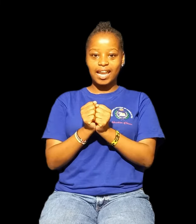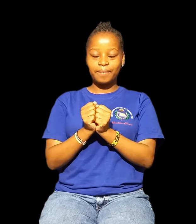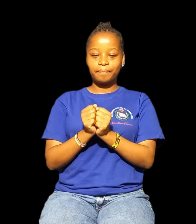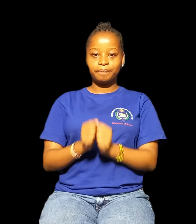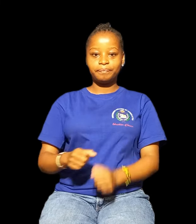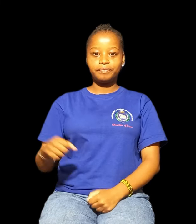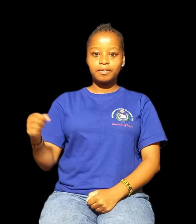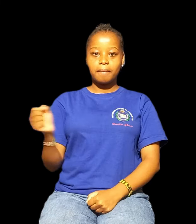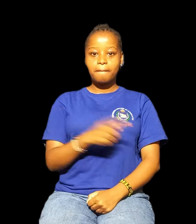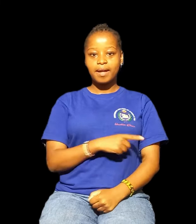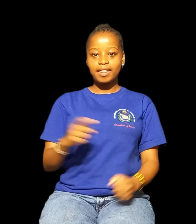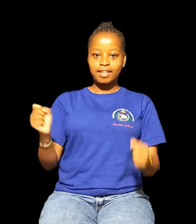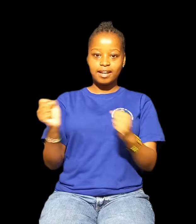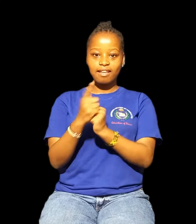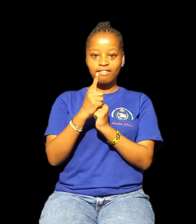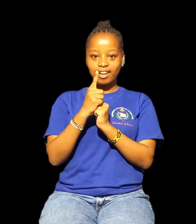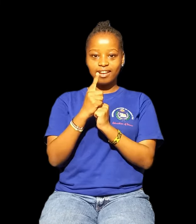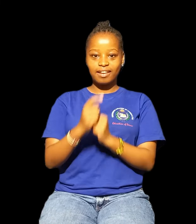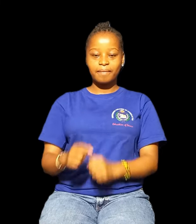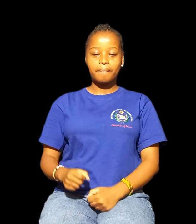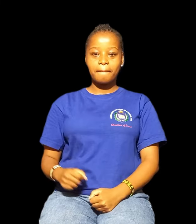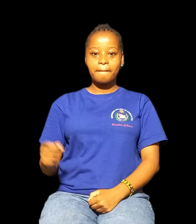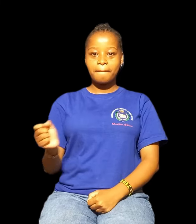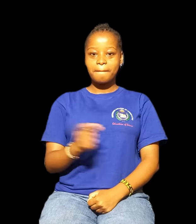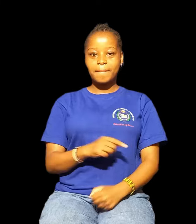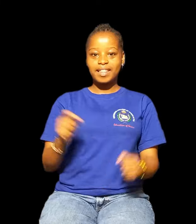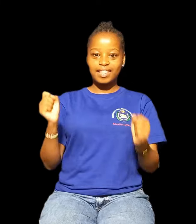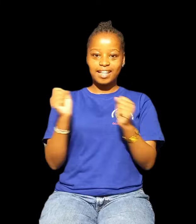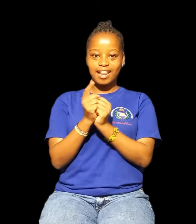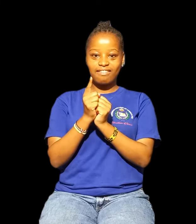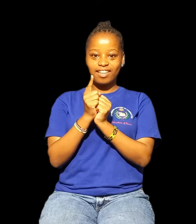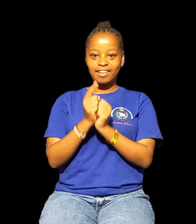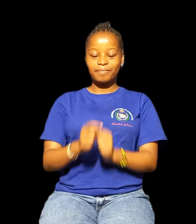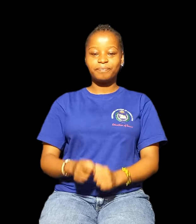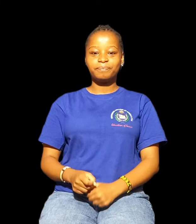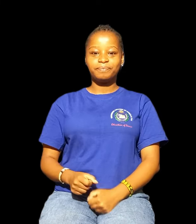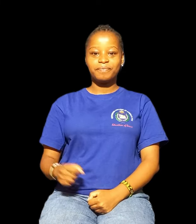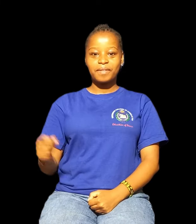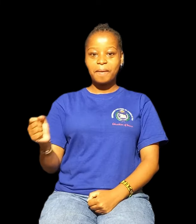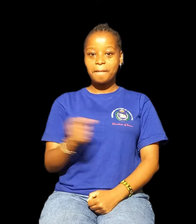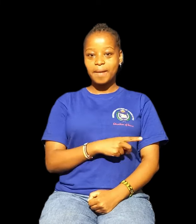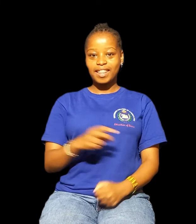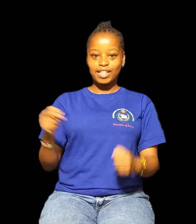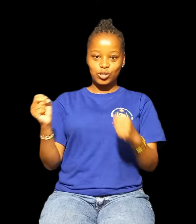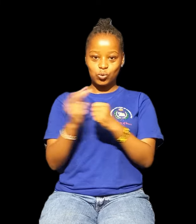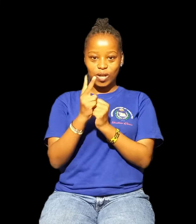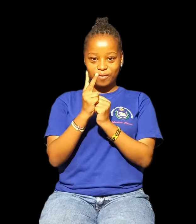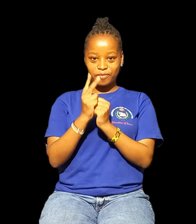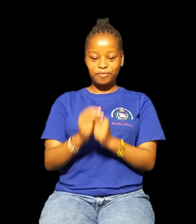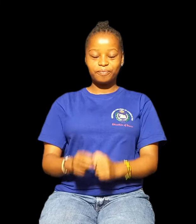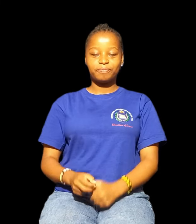November November December December